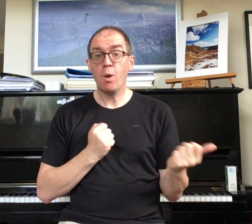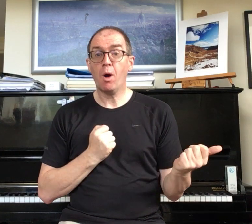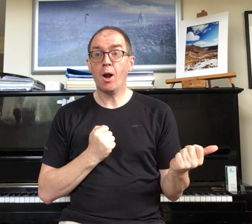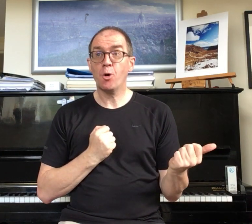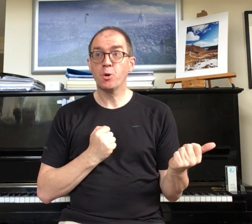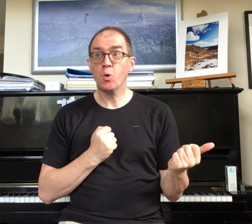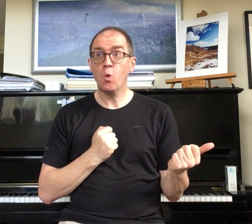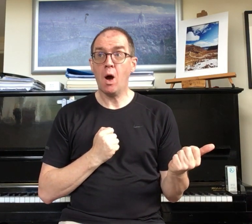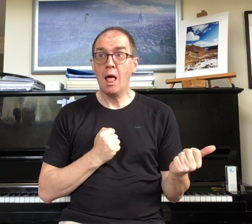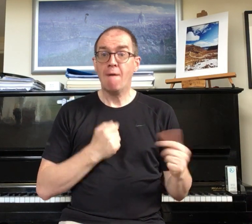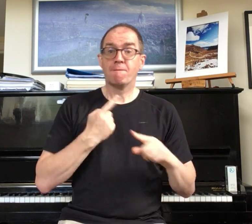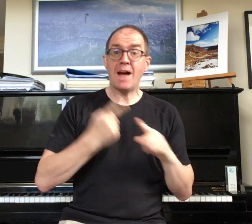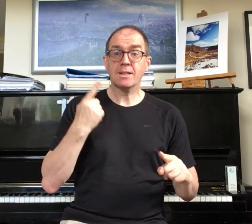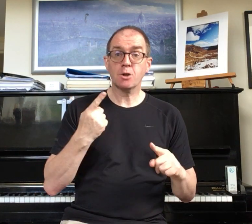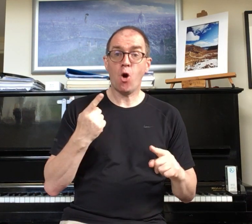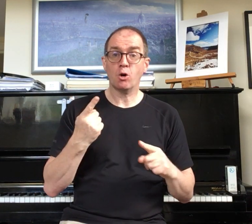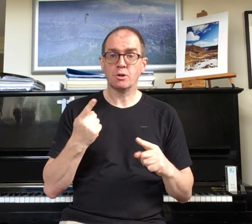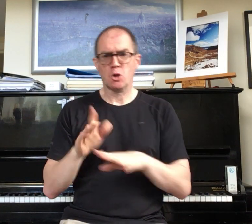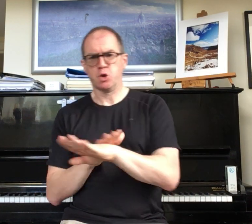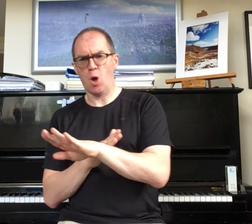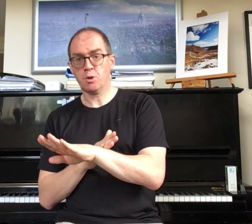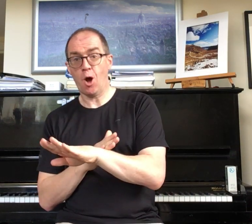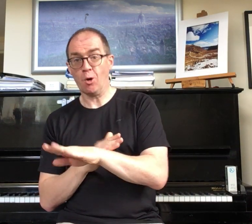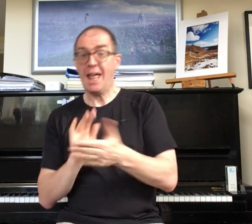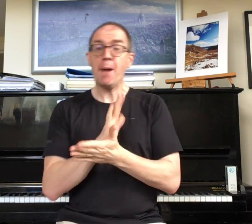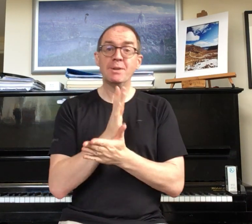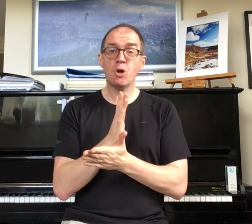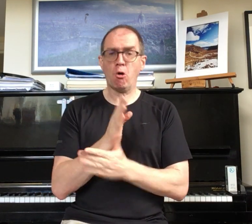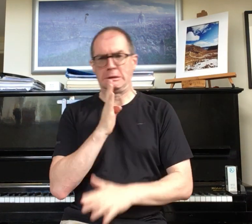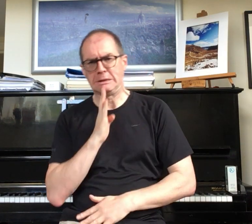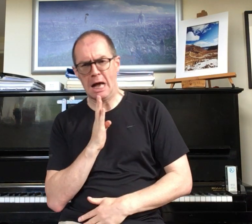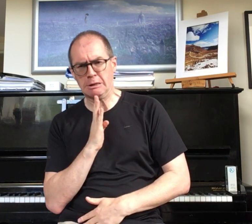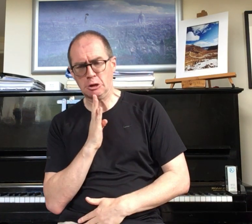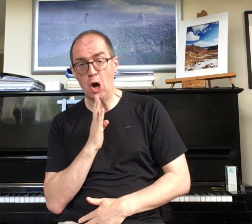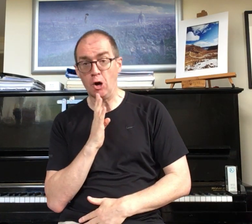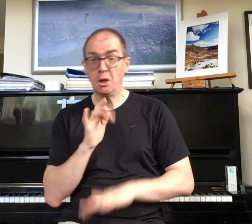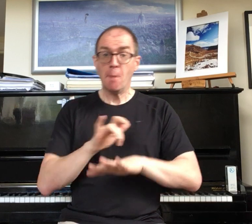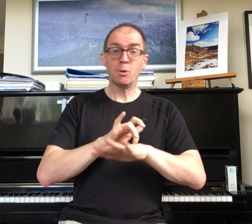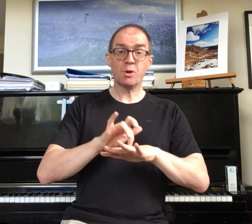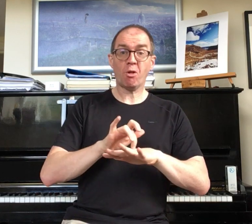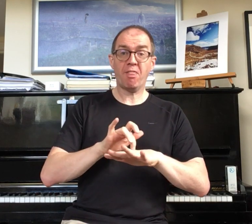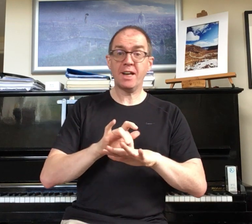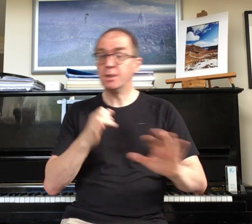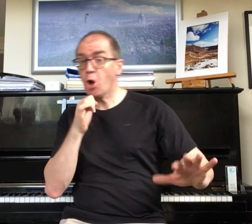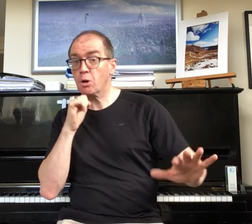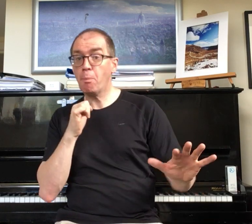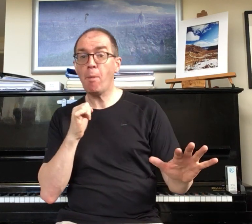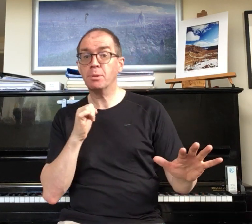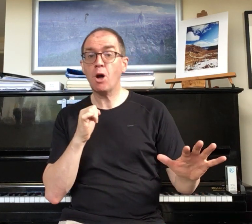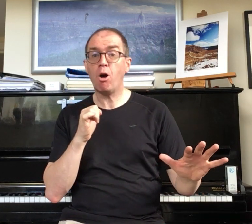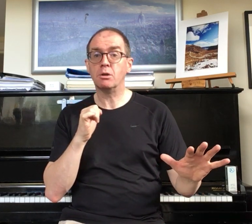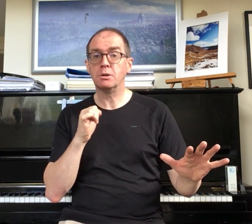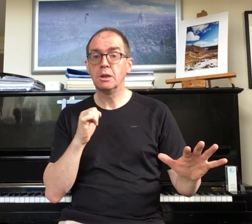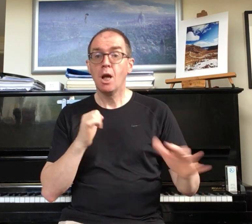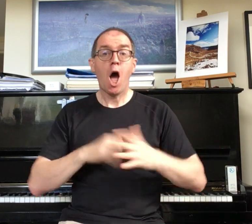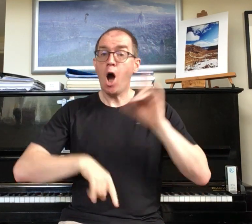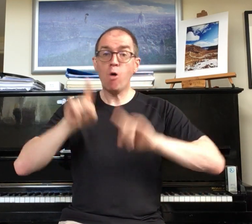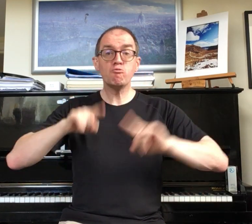We will do fast songs, slow songs, happy songs, sad songs, musical theatre songs, pop songs, a whole